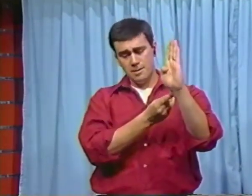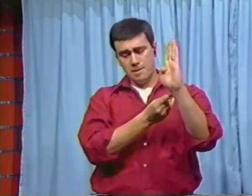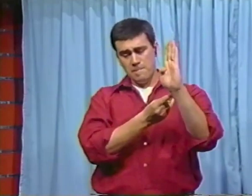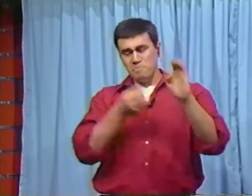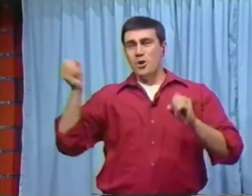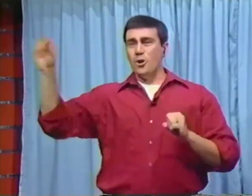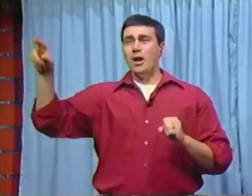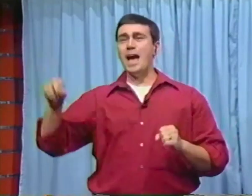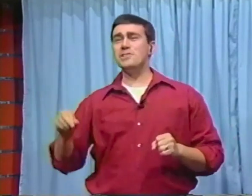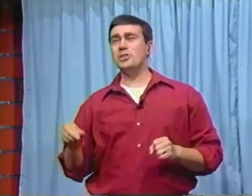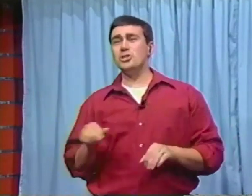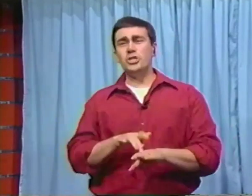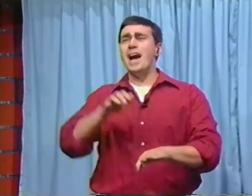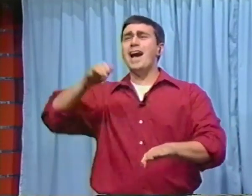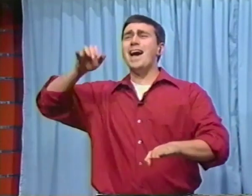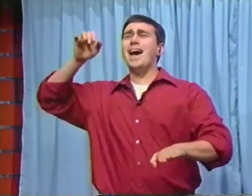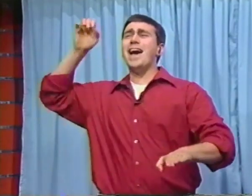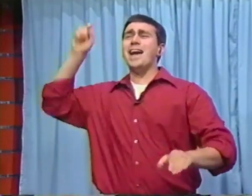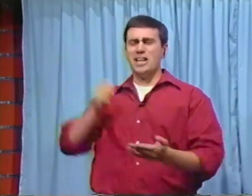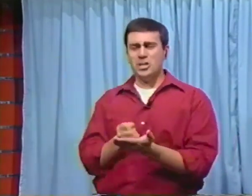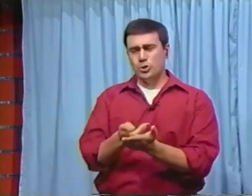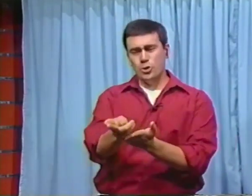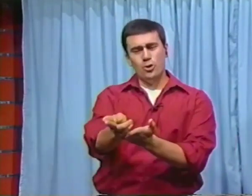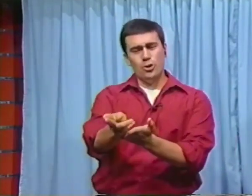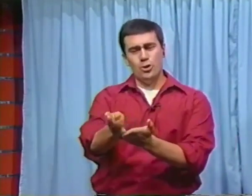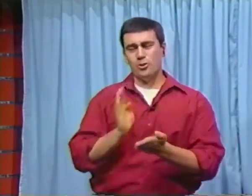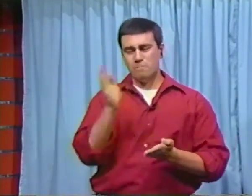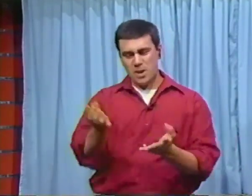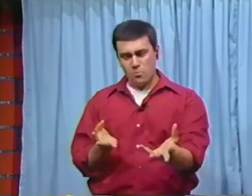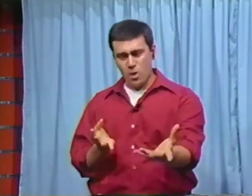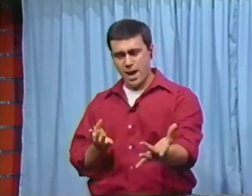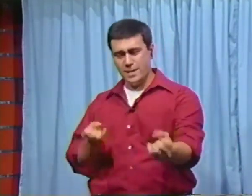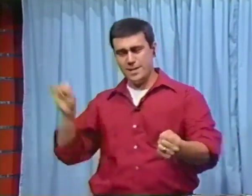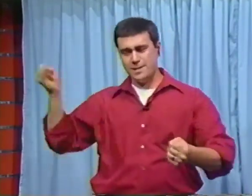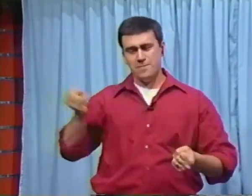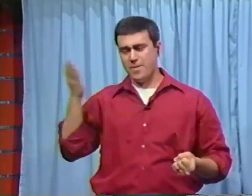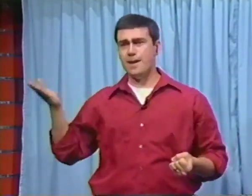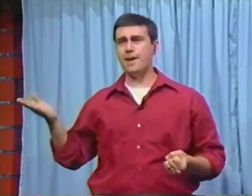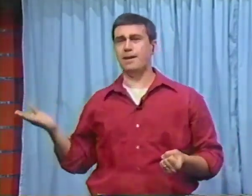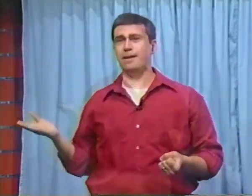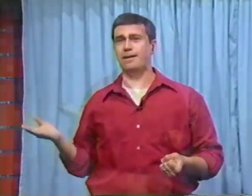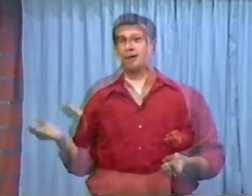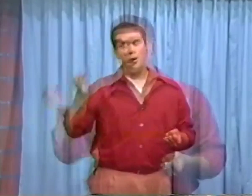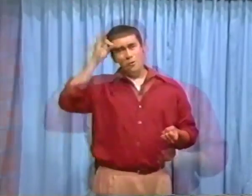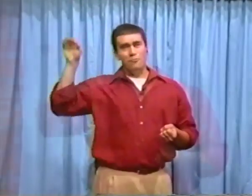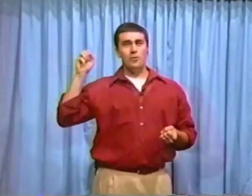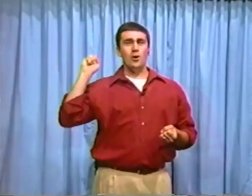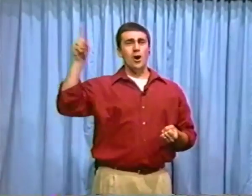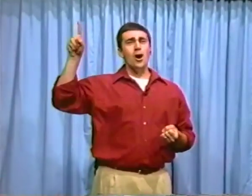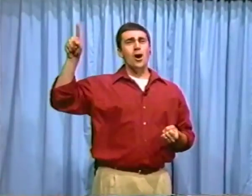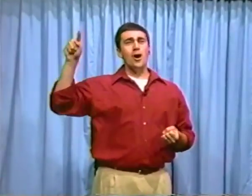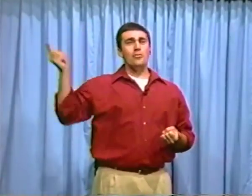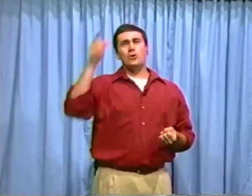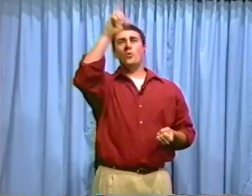Or has a shining truth been waiting there for all the